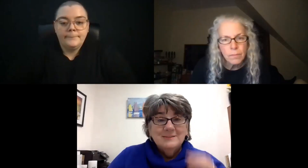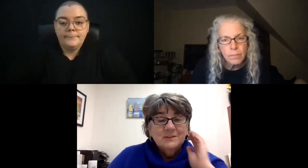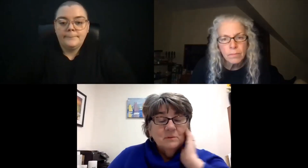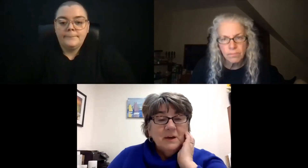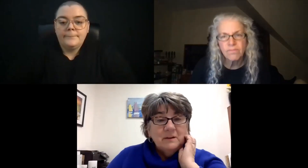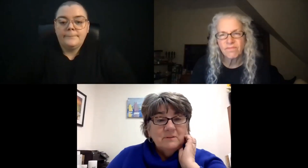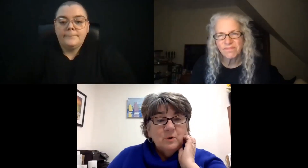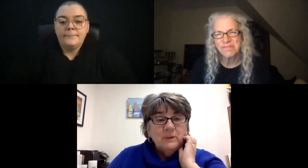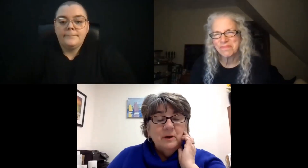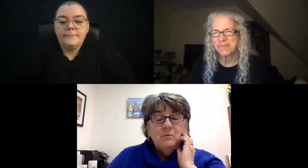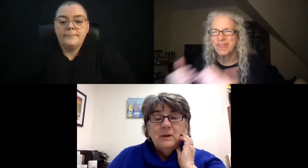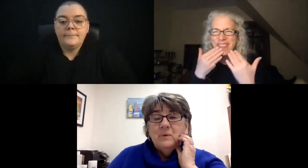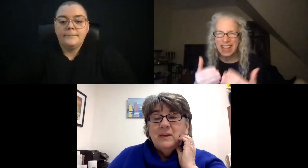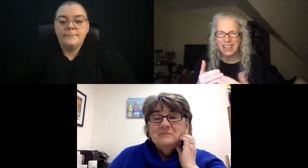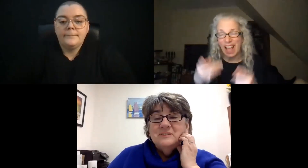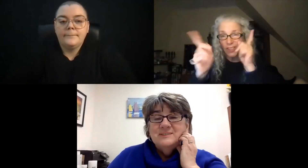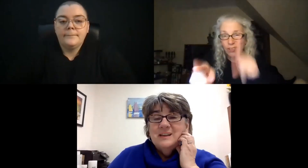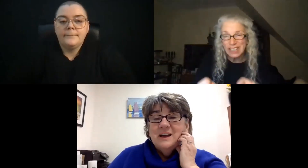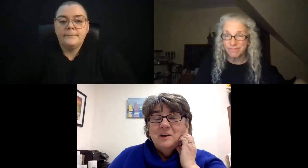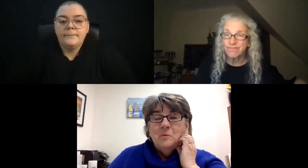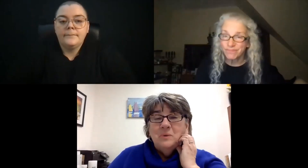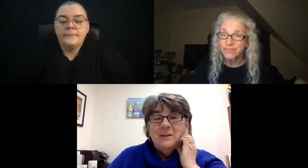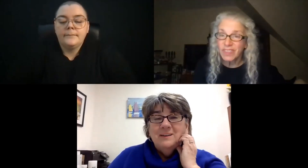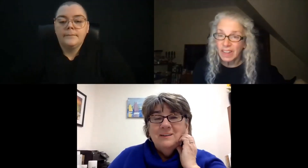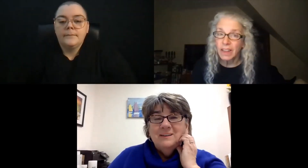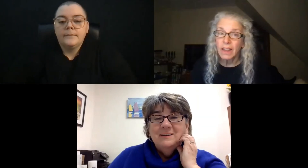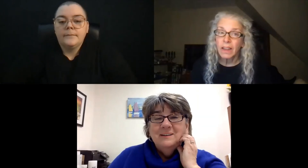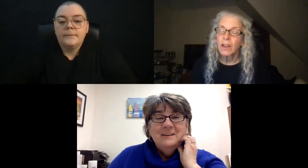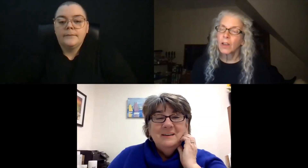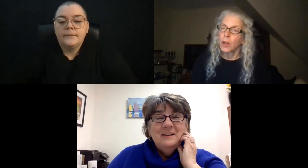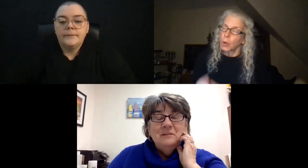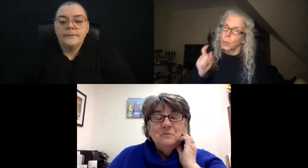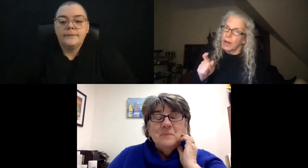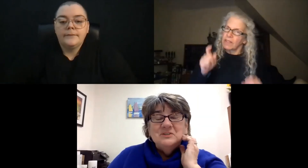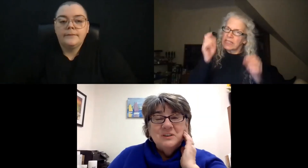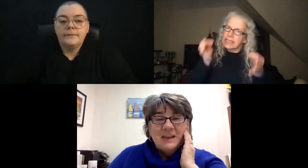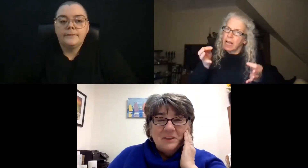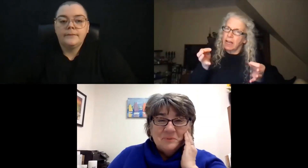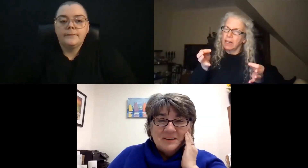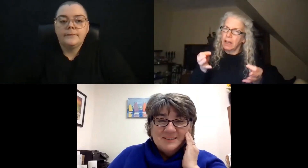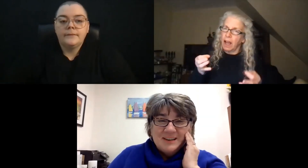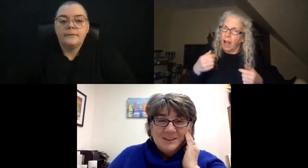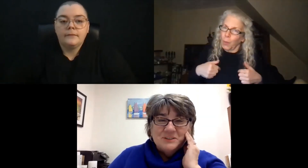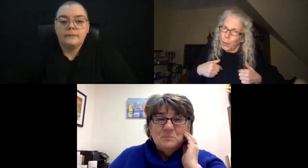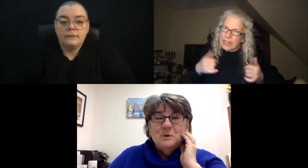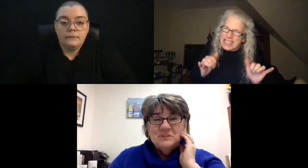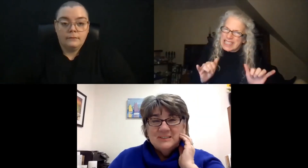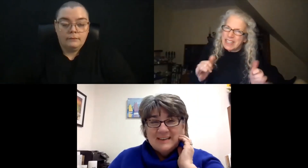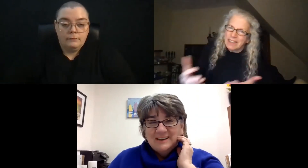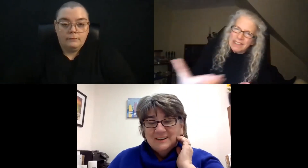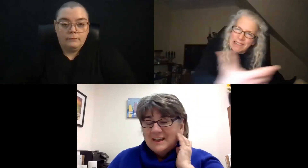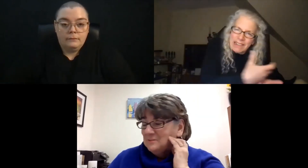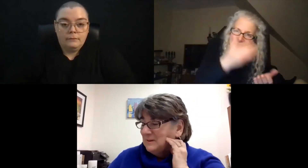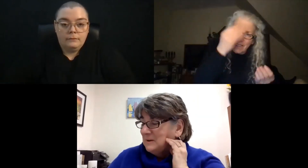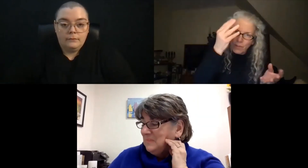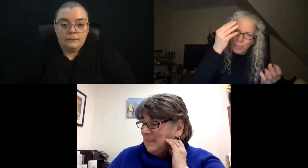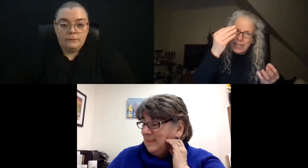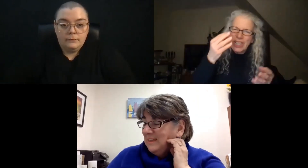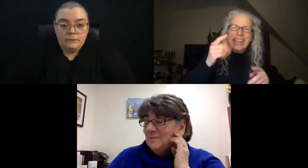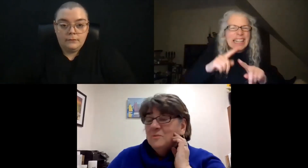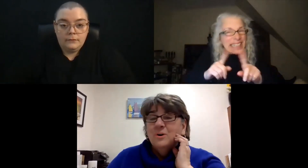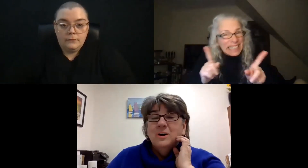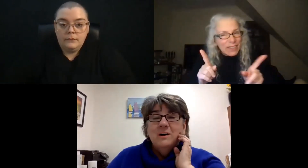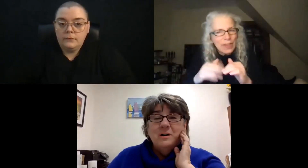Thanks, Tim. I totally agree. We have to decide, are we in a information gathering stage as opposed to data gathering?